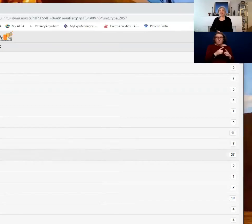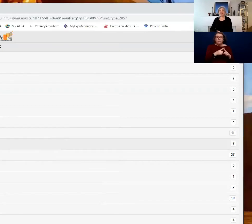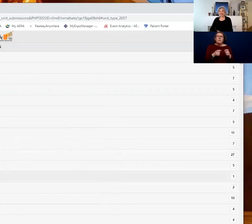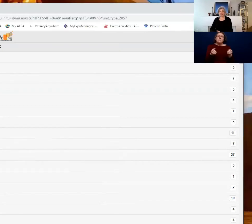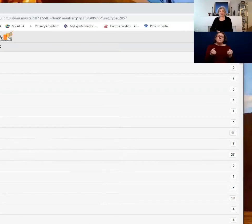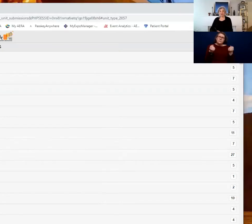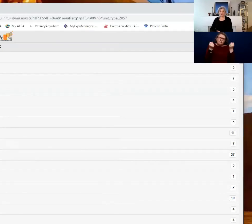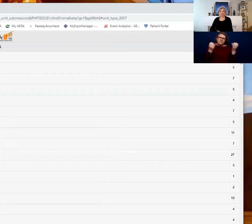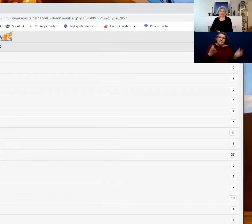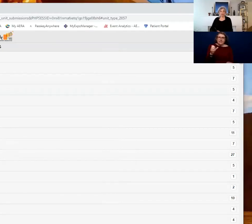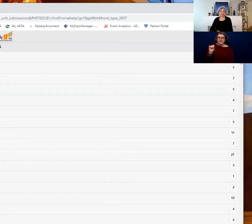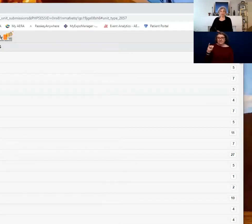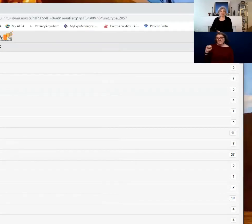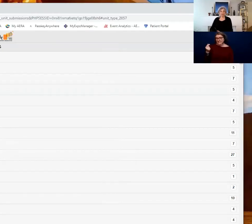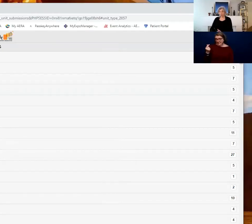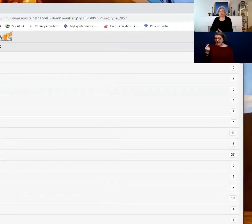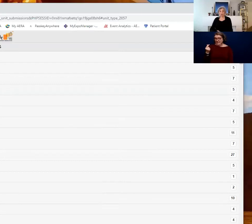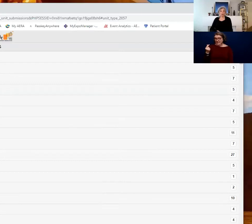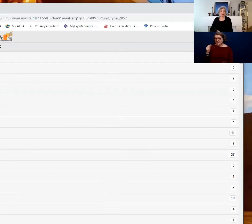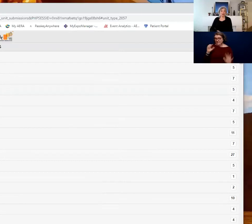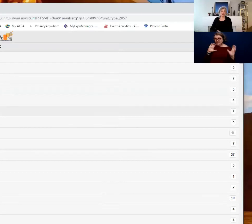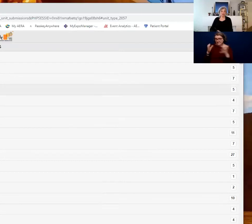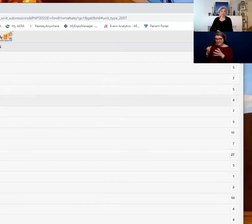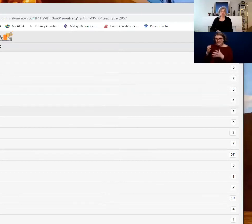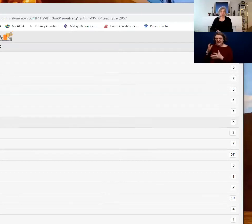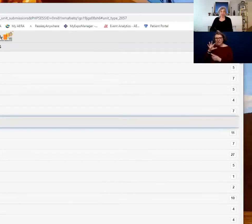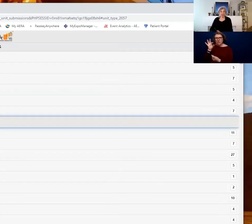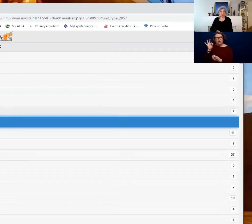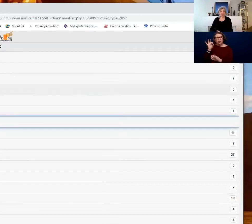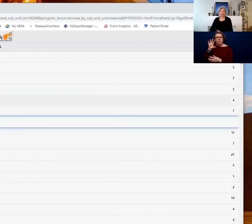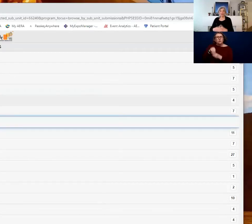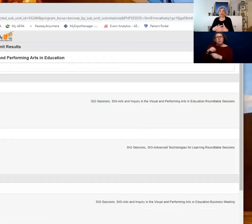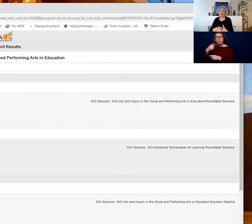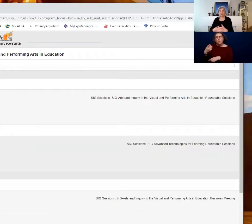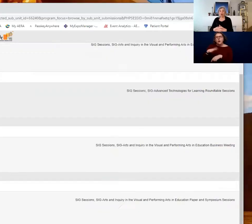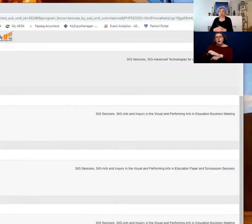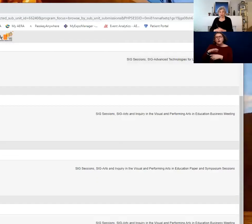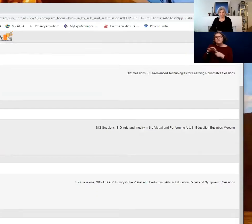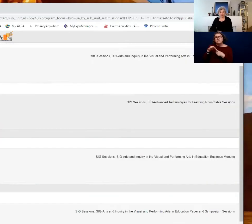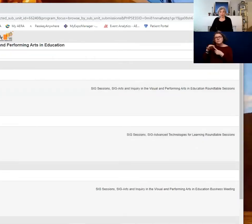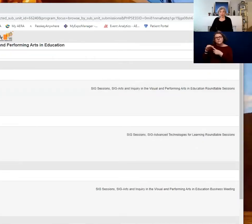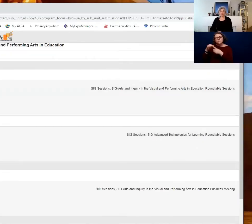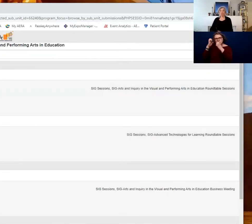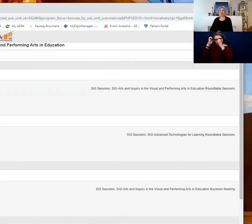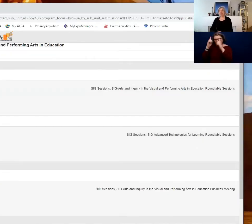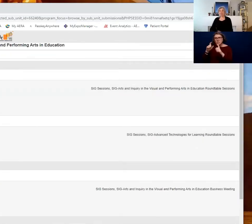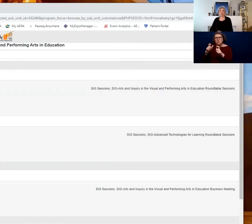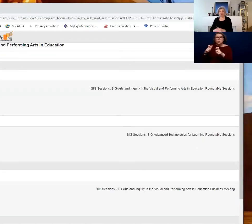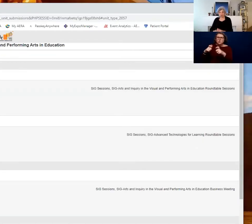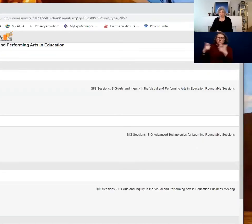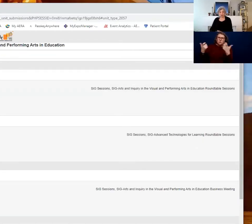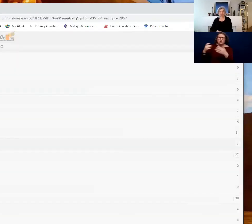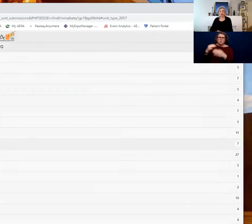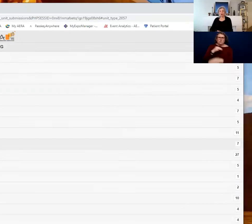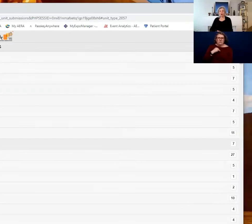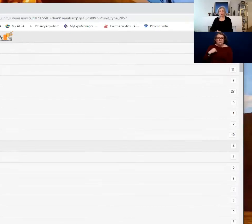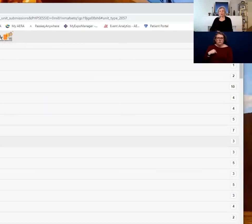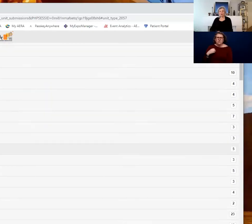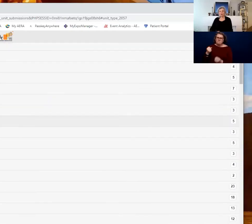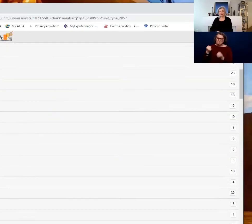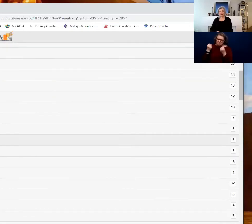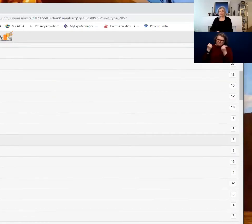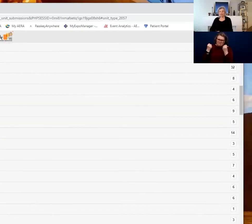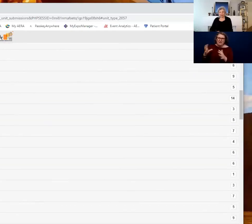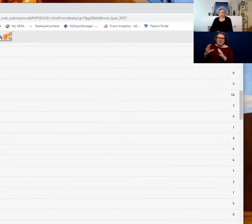SIGs, including one on special education that have large memberships and sessions. All